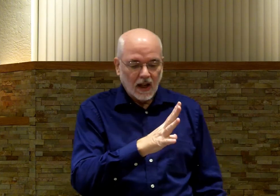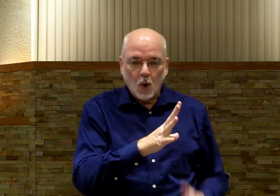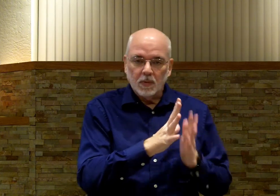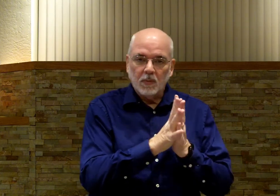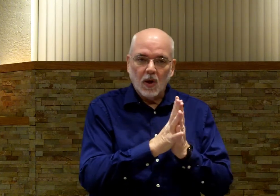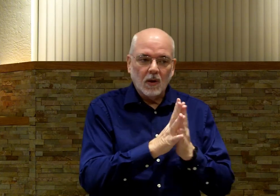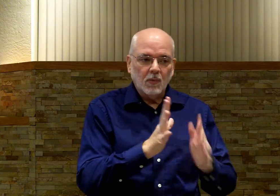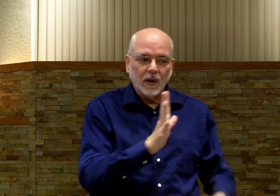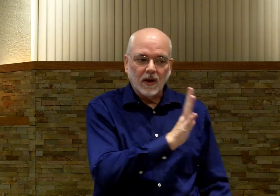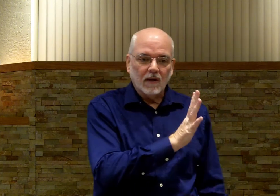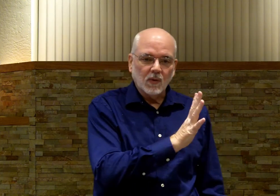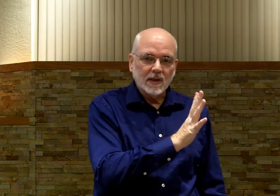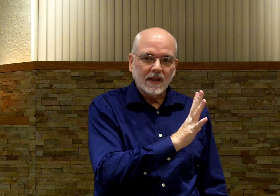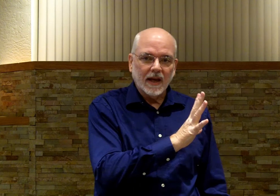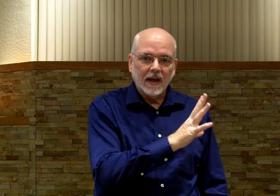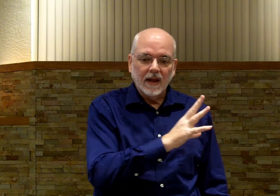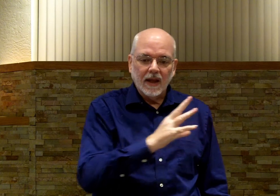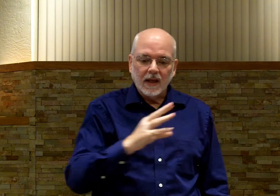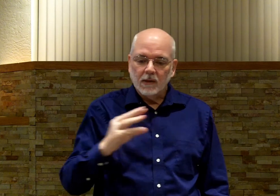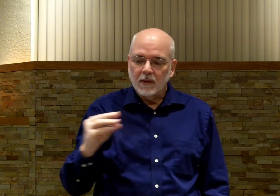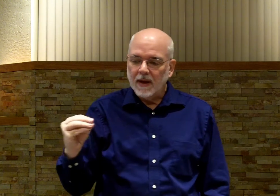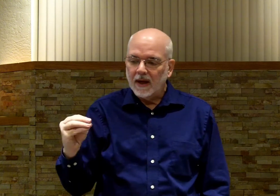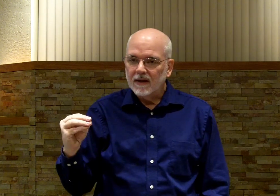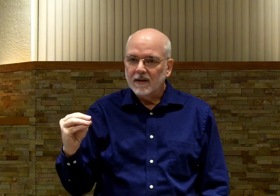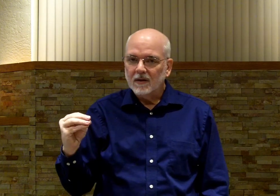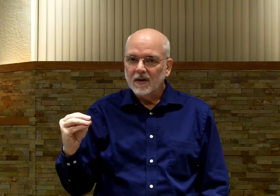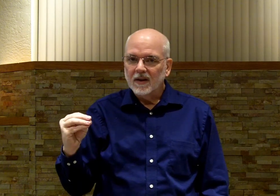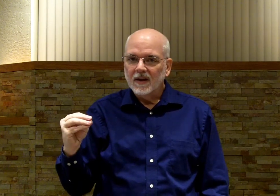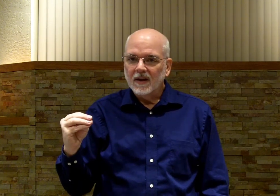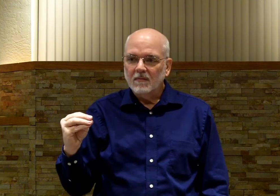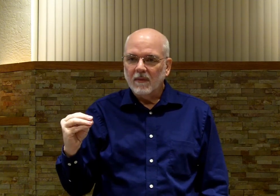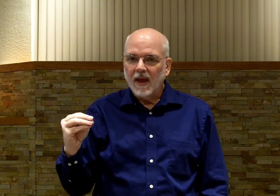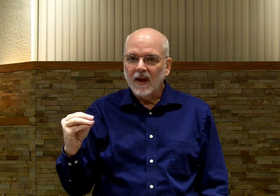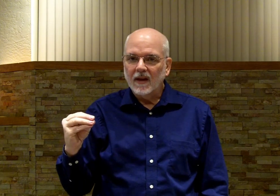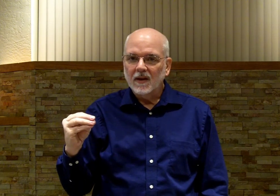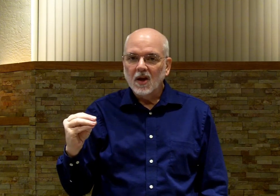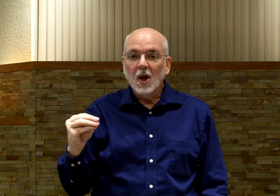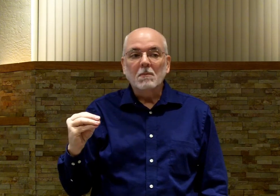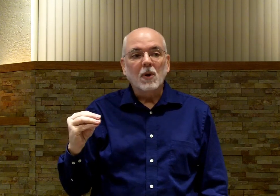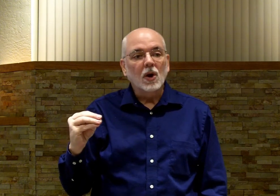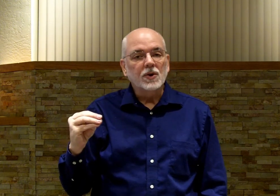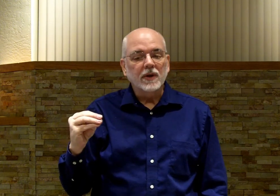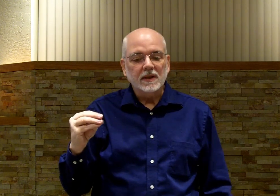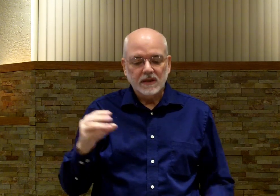Open palm, pointing off to one side. Coming back. And. Purchase.